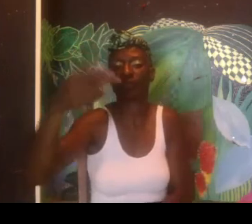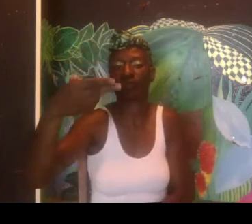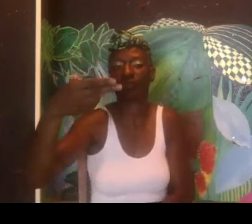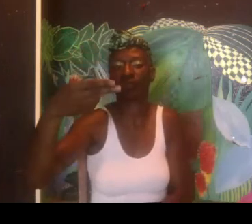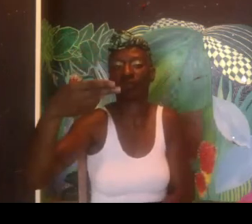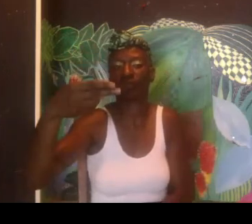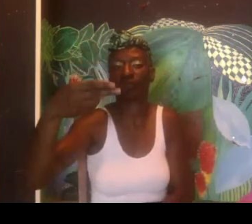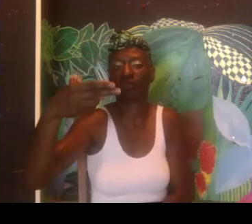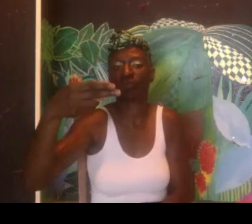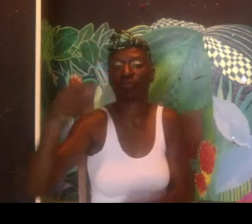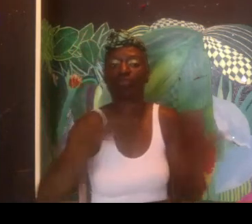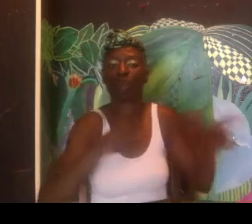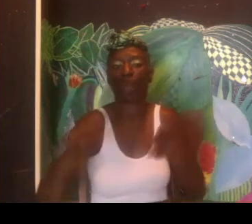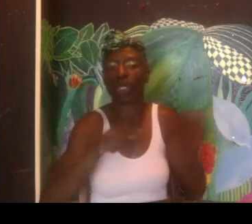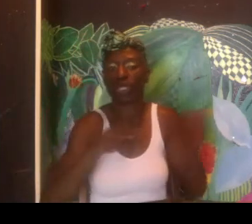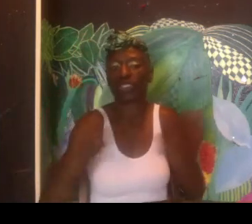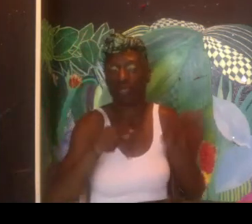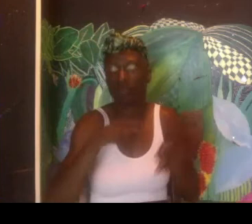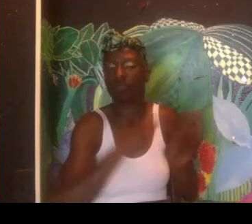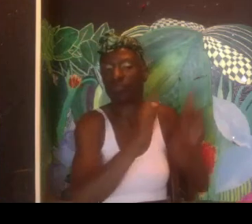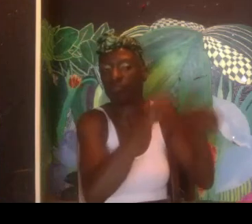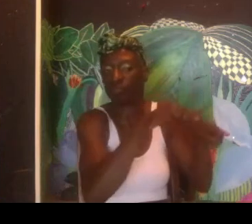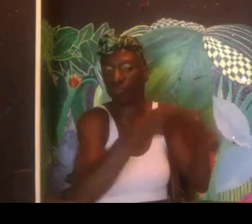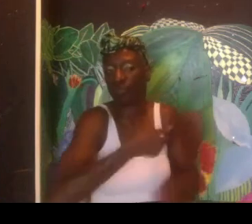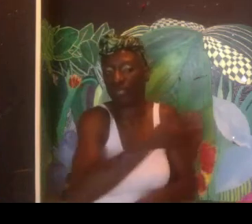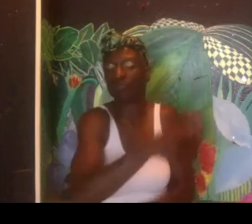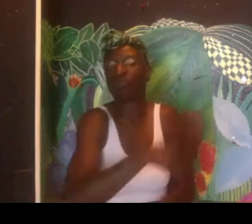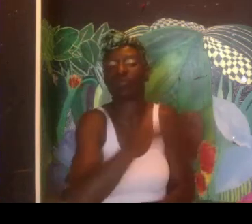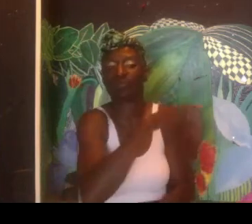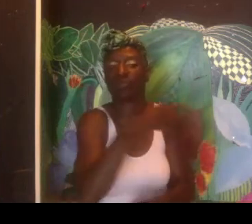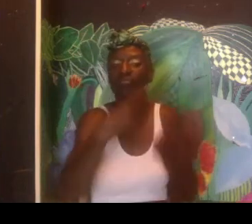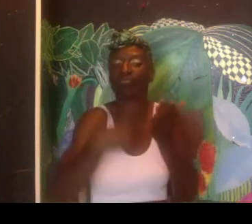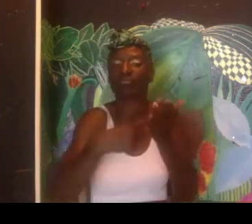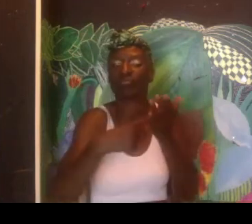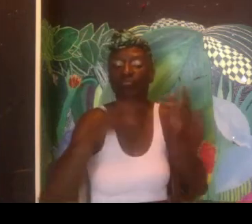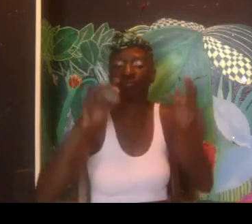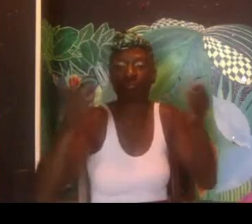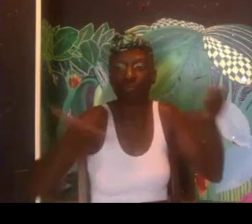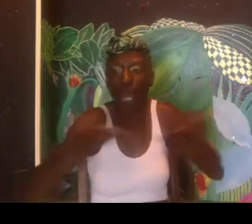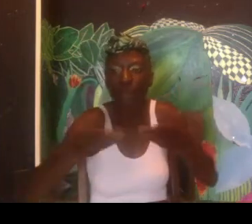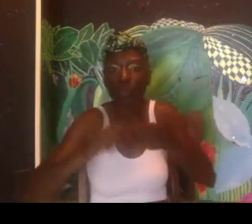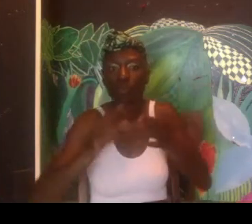And they had a launch, a launch party that I attended.